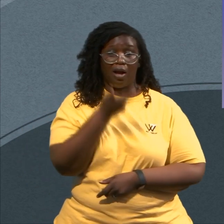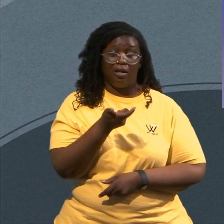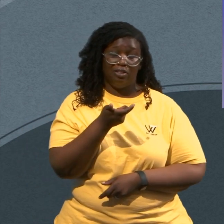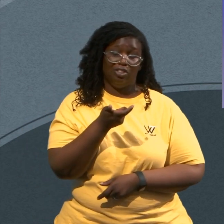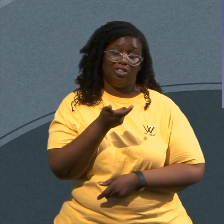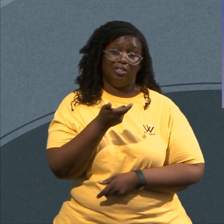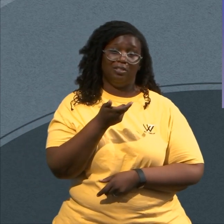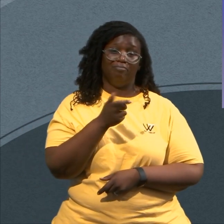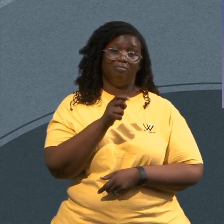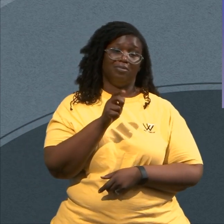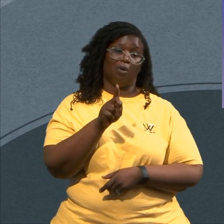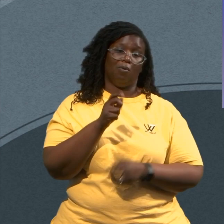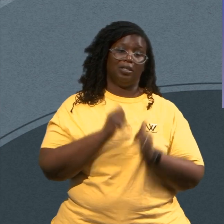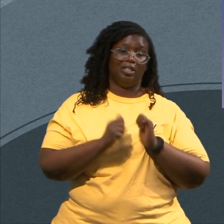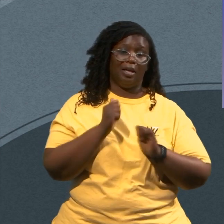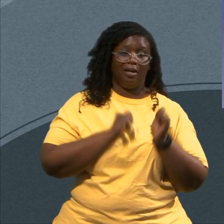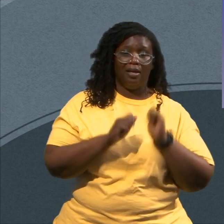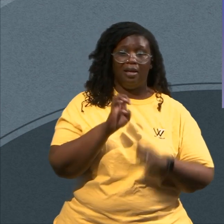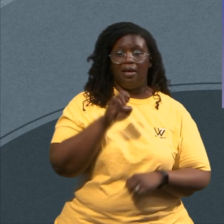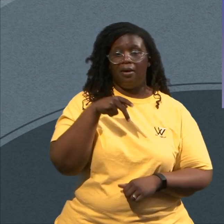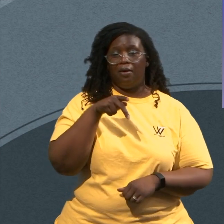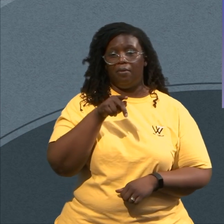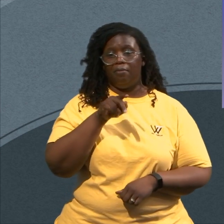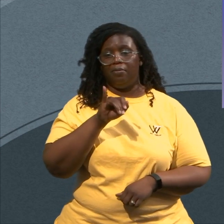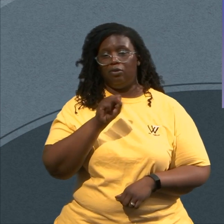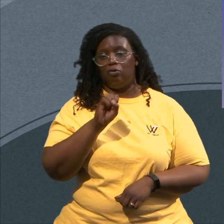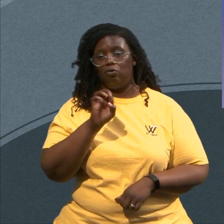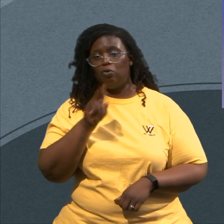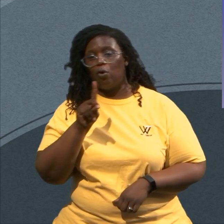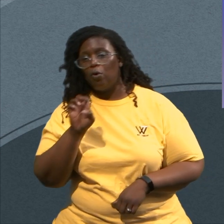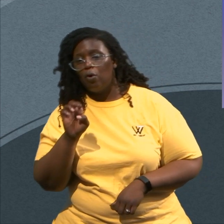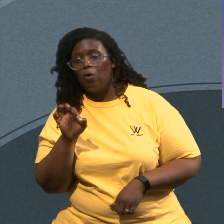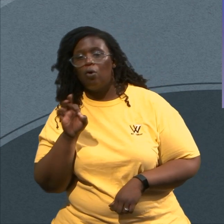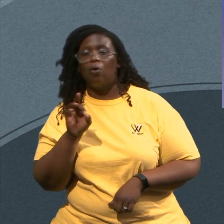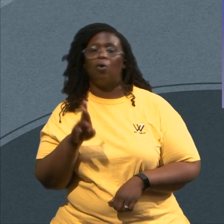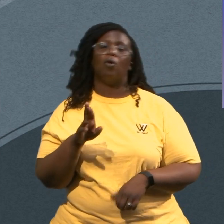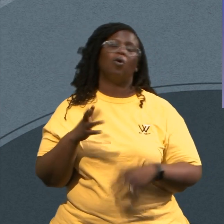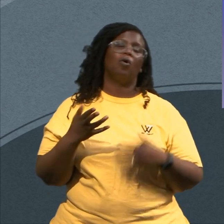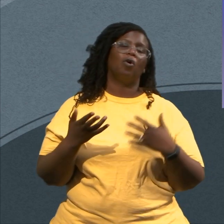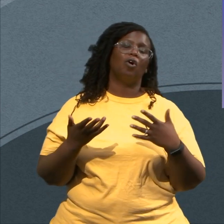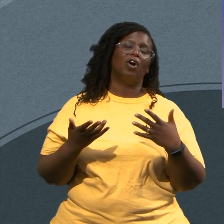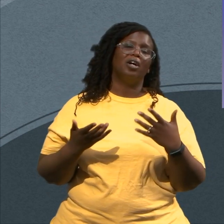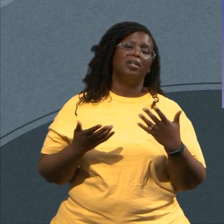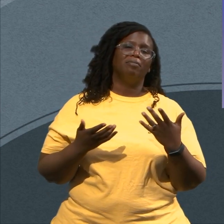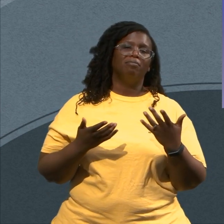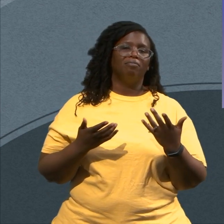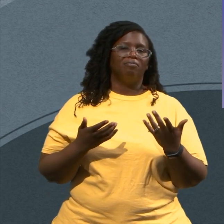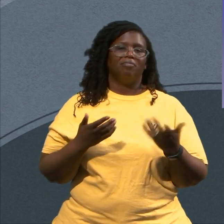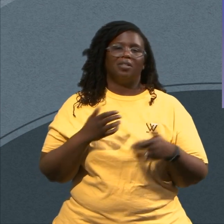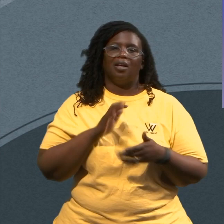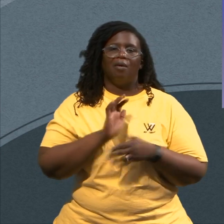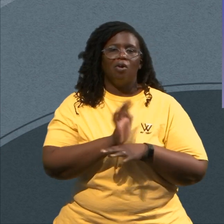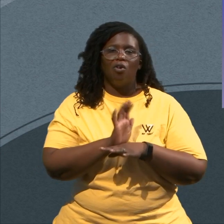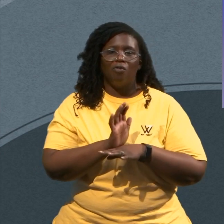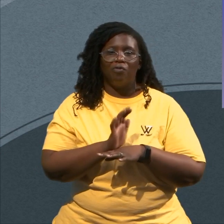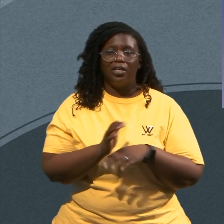while I'm in the midst Of an episode It gives me the ability To hit the pause button